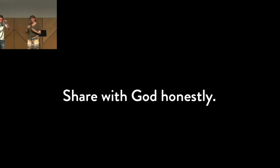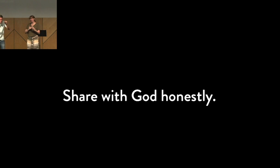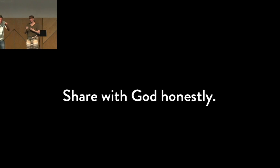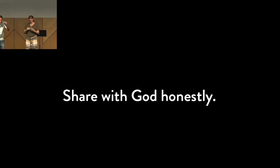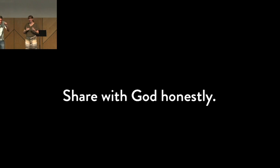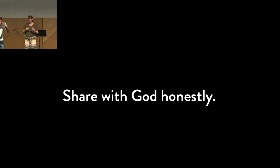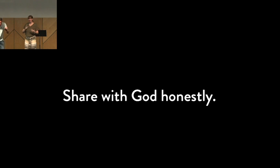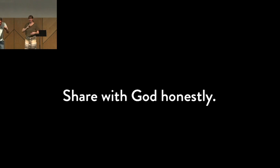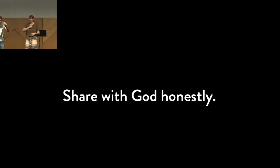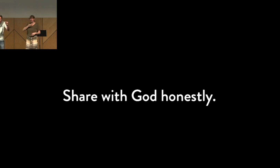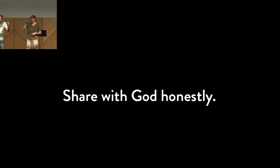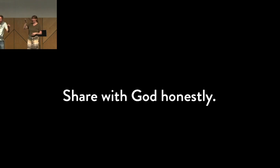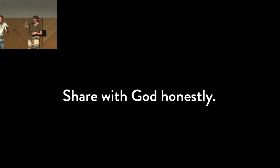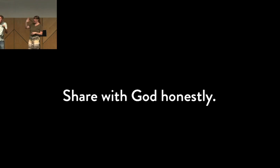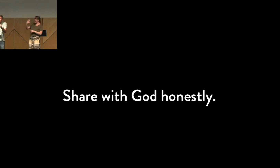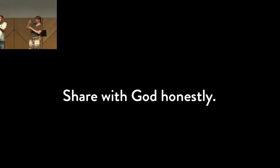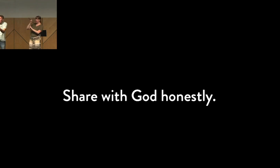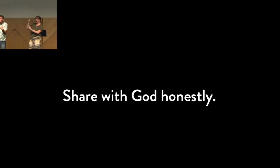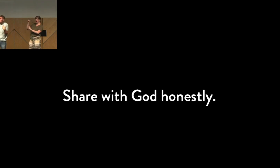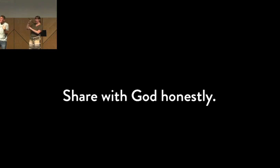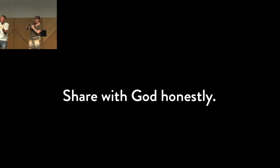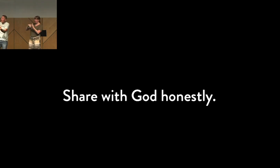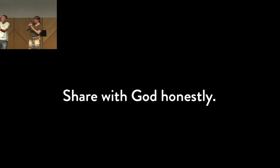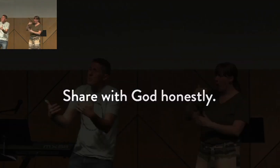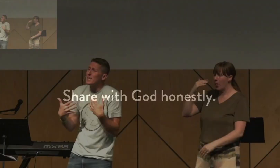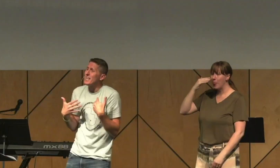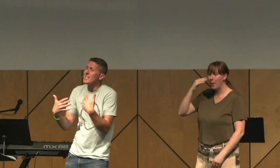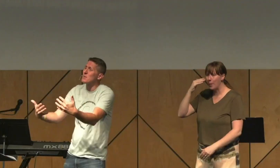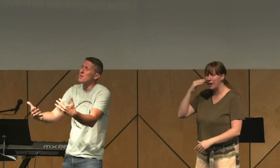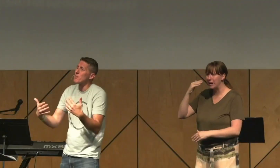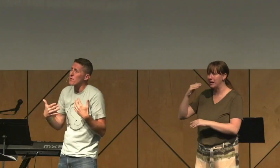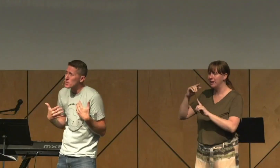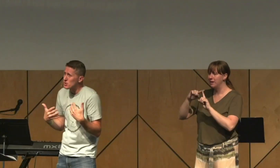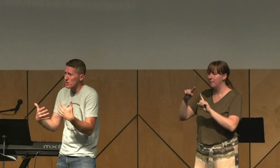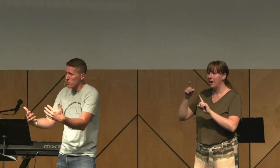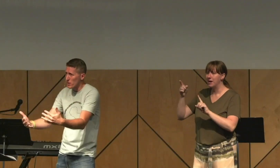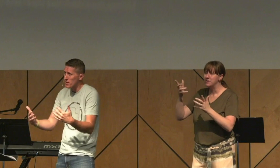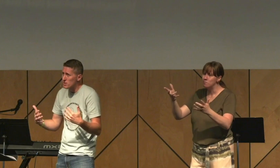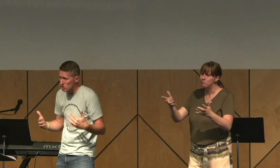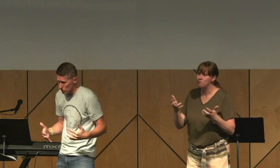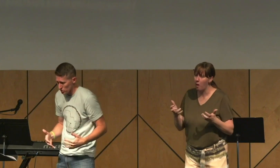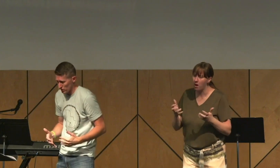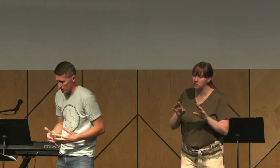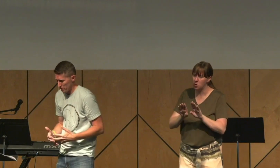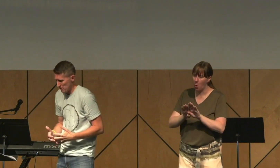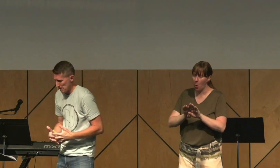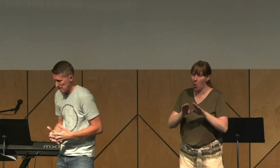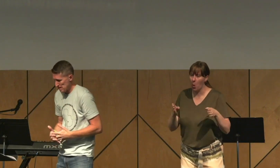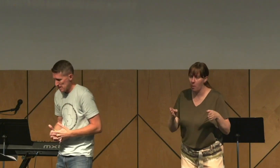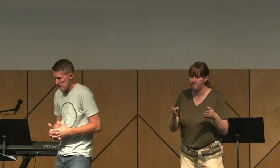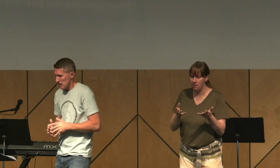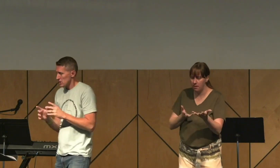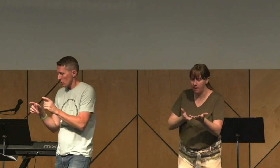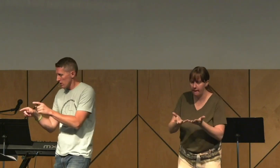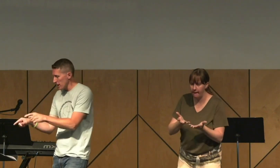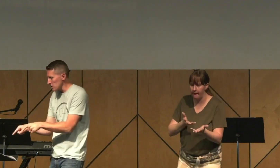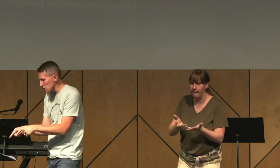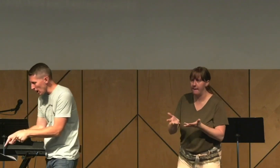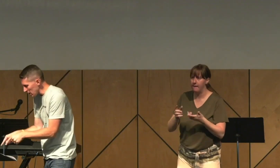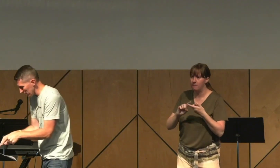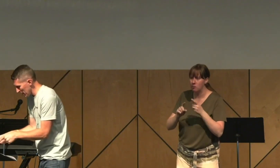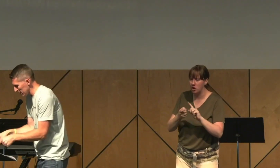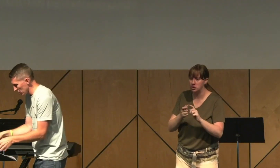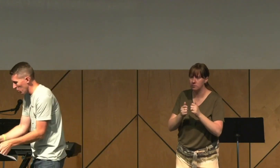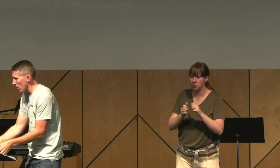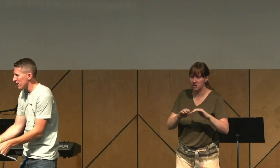-knowing, all-seeing God who also delights in open, intimate friendship with his children. So,